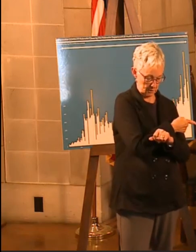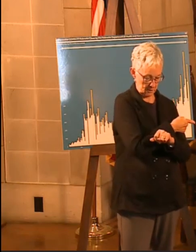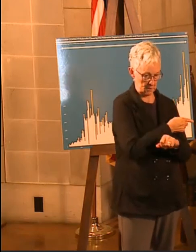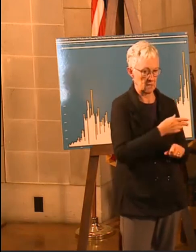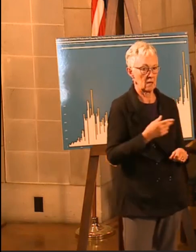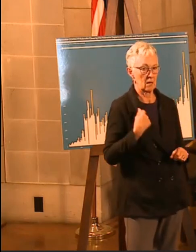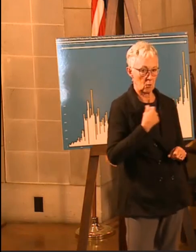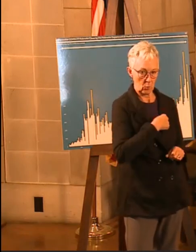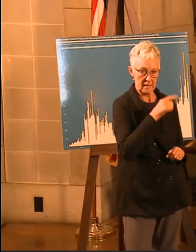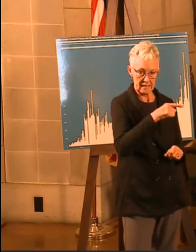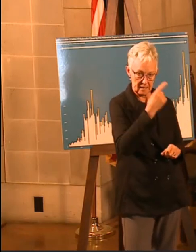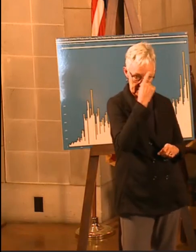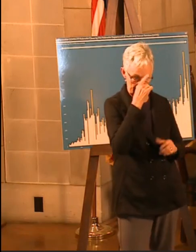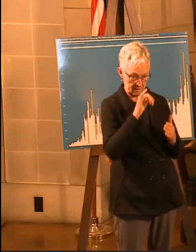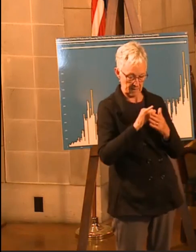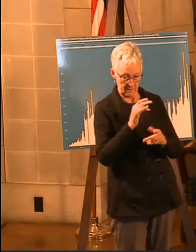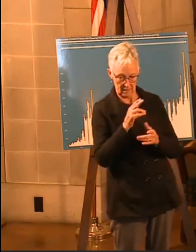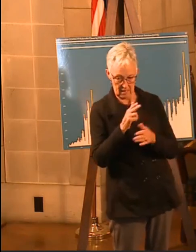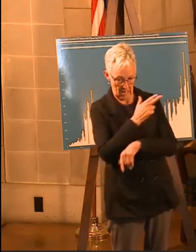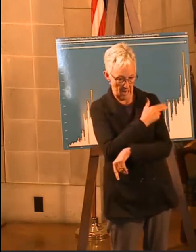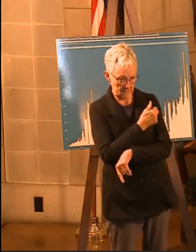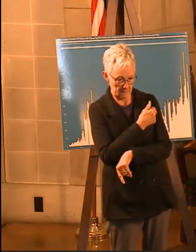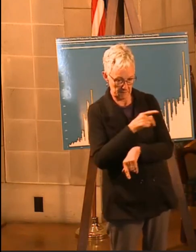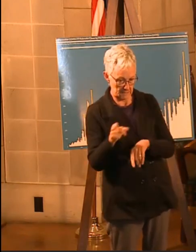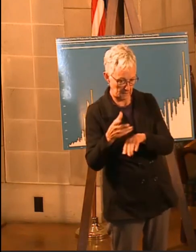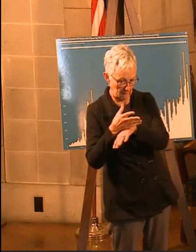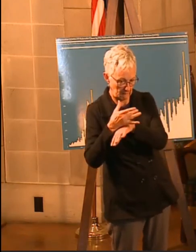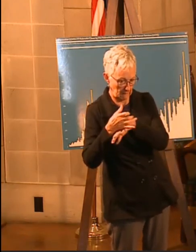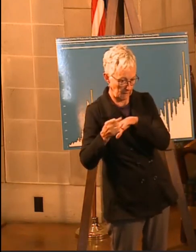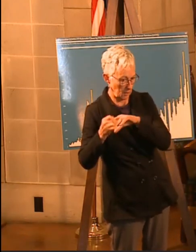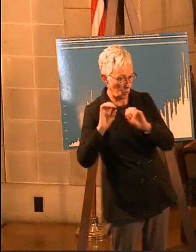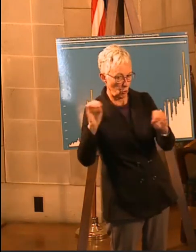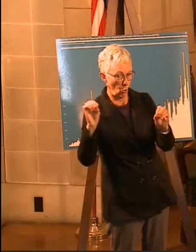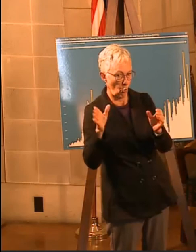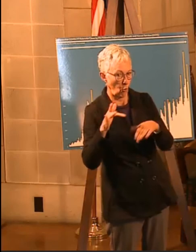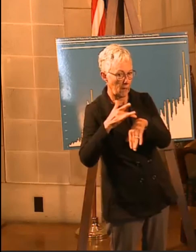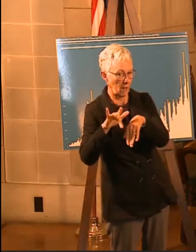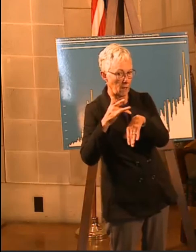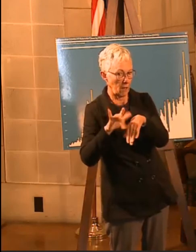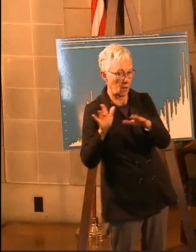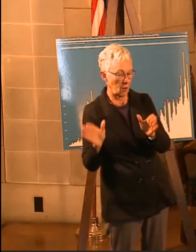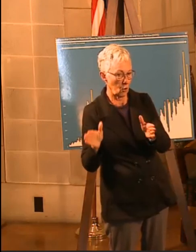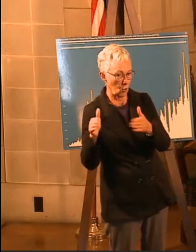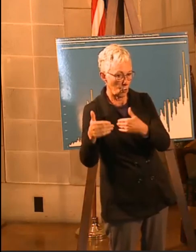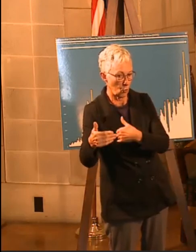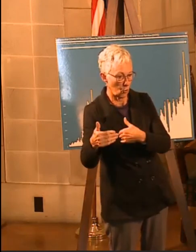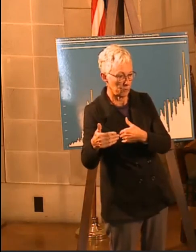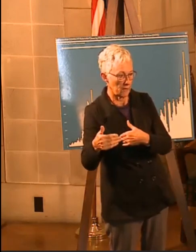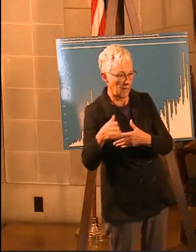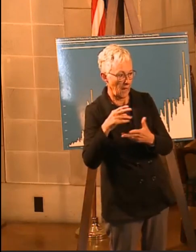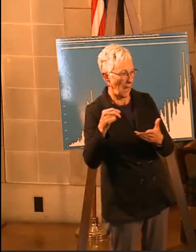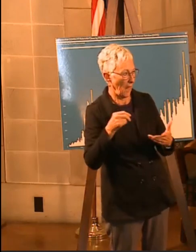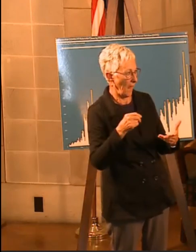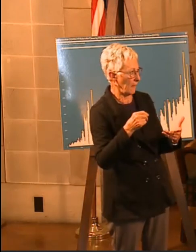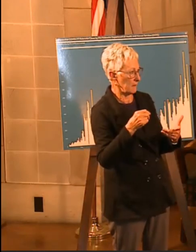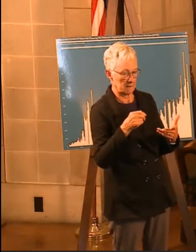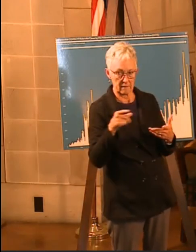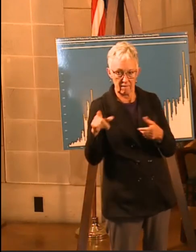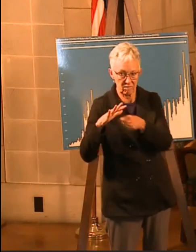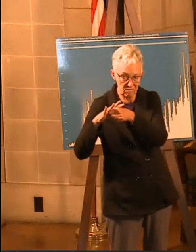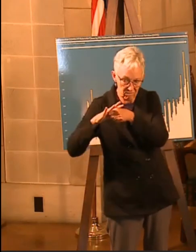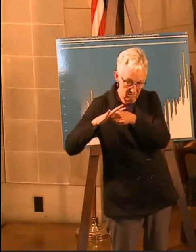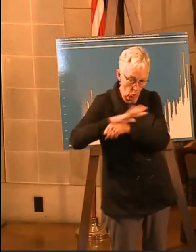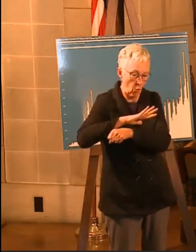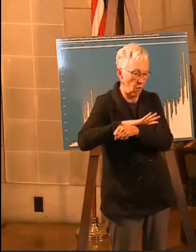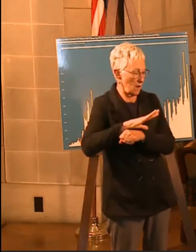they've got coronavirus patients, that may mean that that heart attack victim has to be directed to a different hospital. So this is